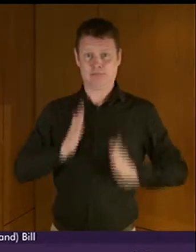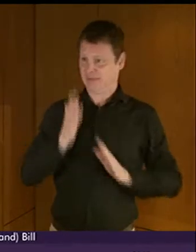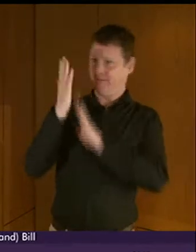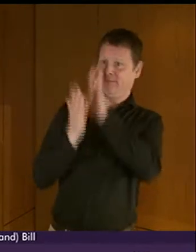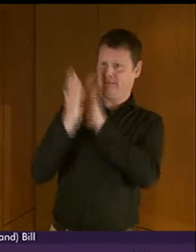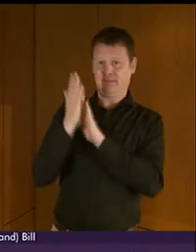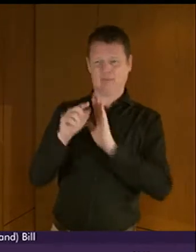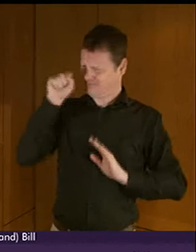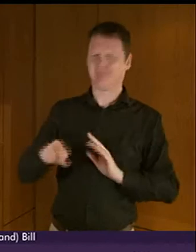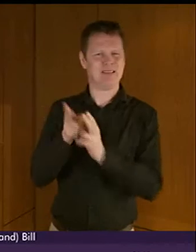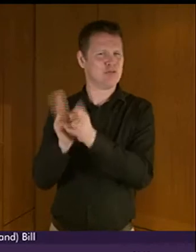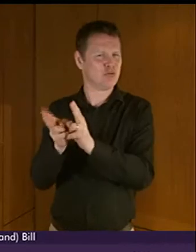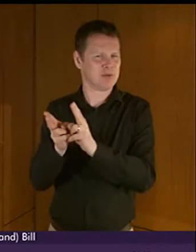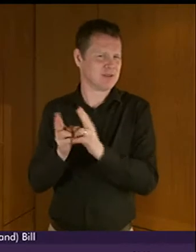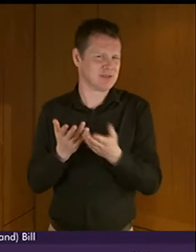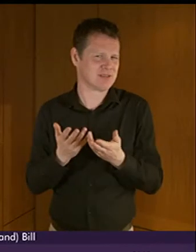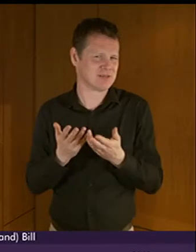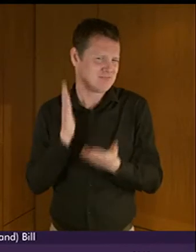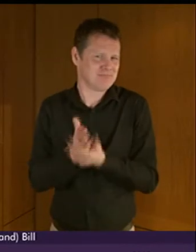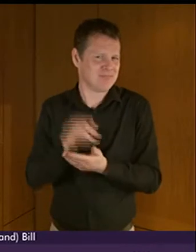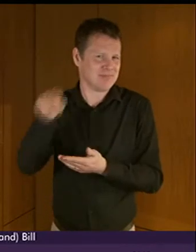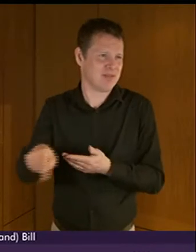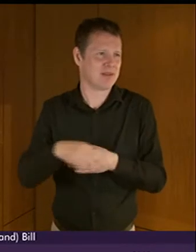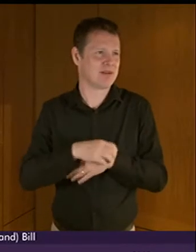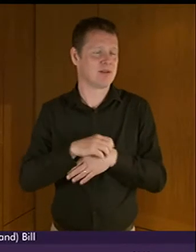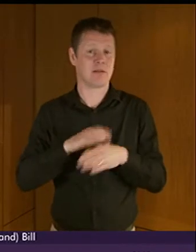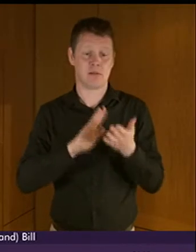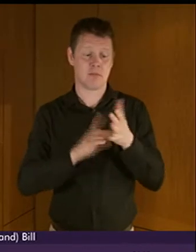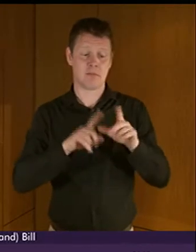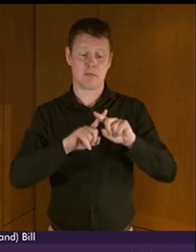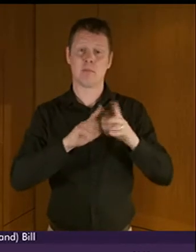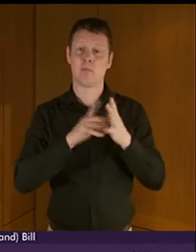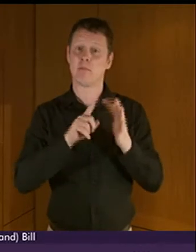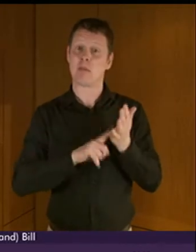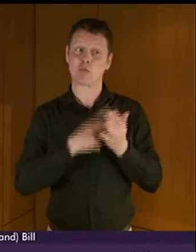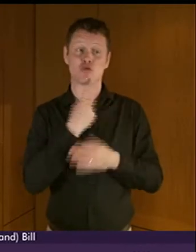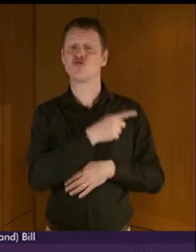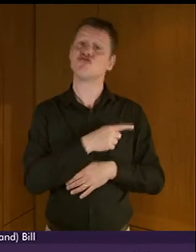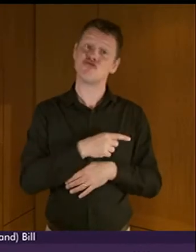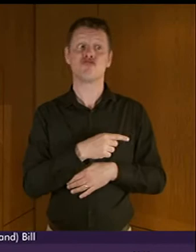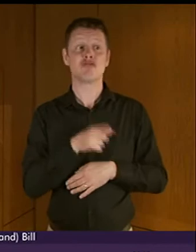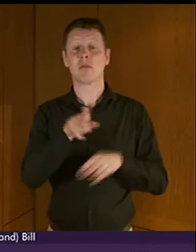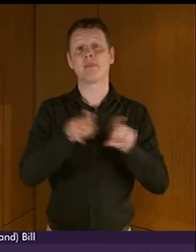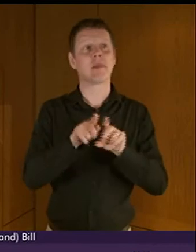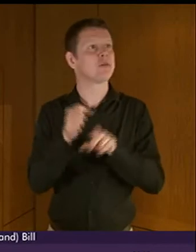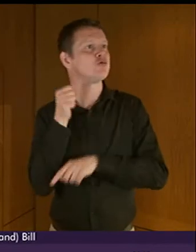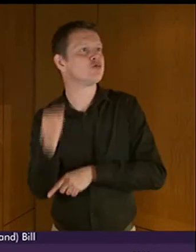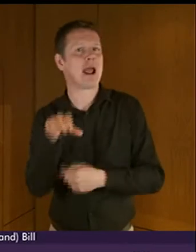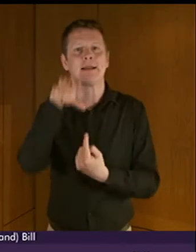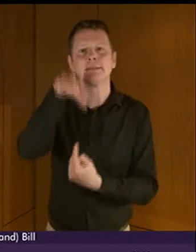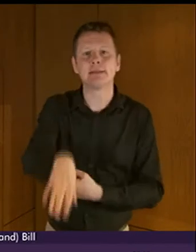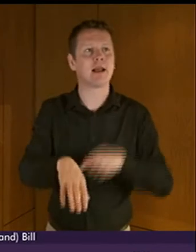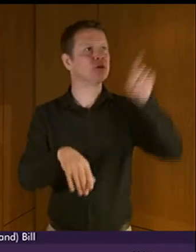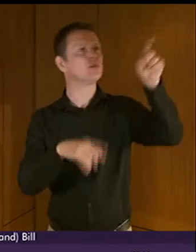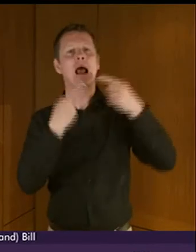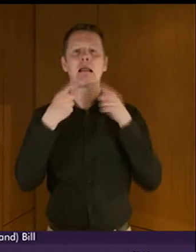Maxwell did make about the fact that there is considerable scope for pre-recorded messages to be used in other